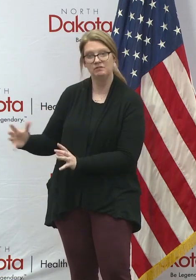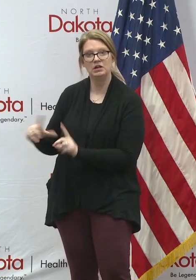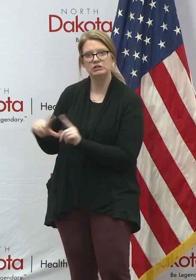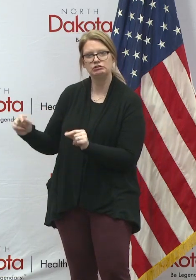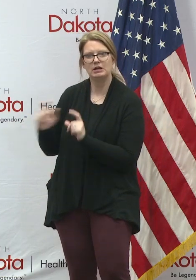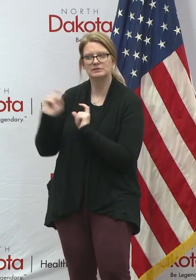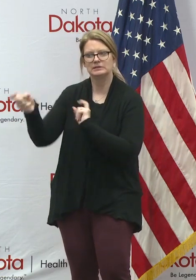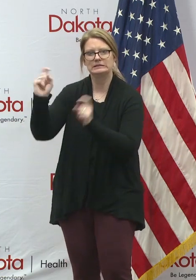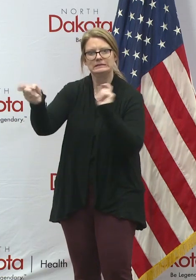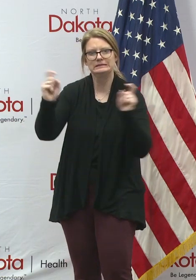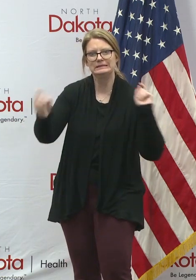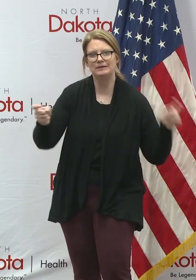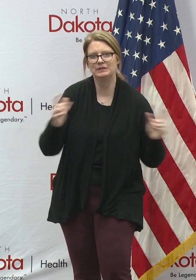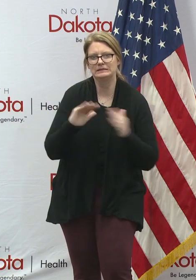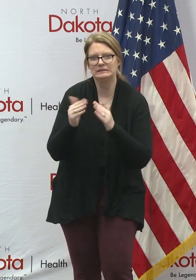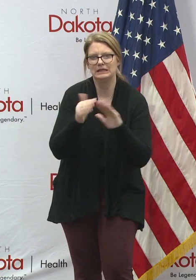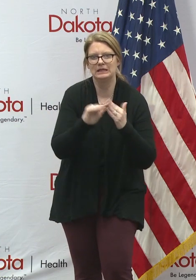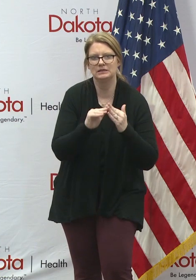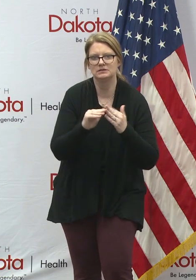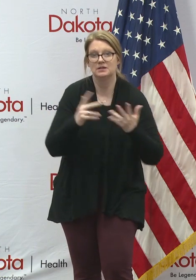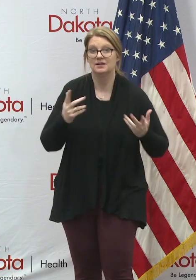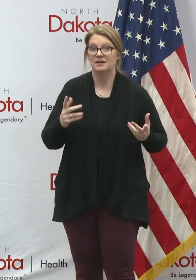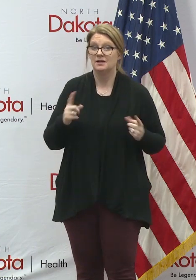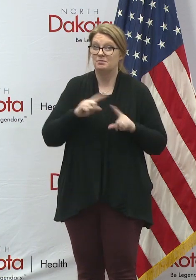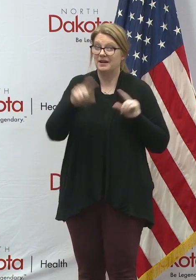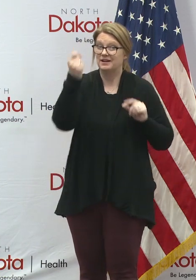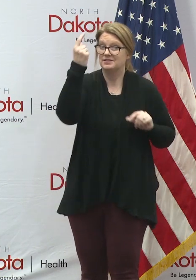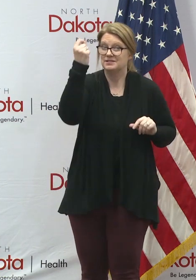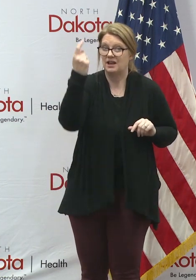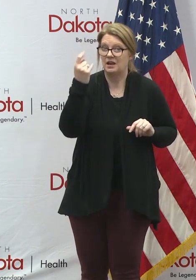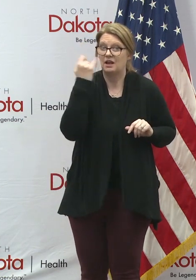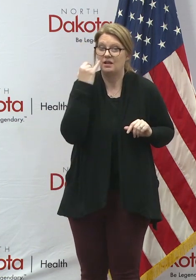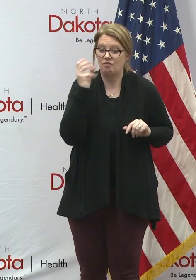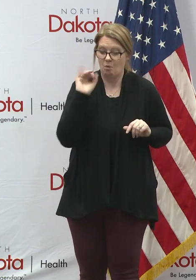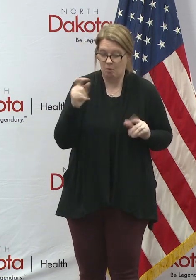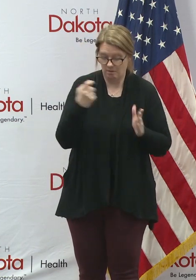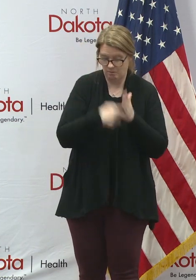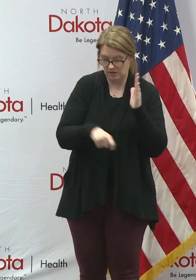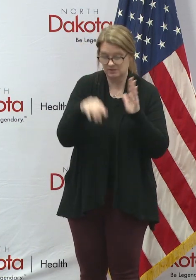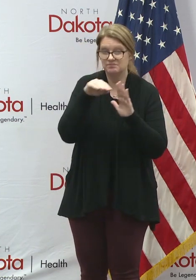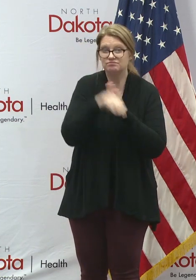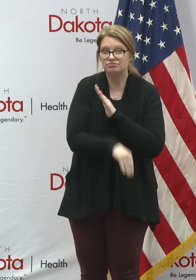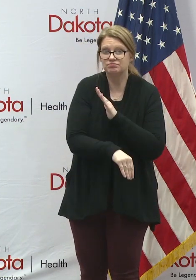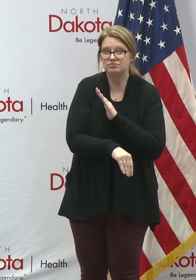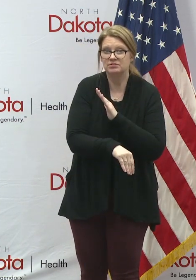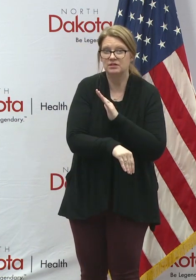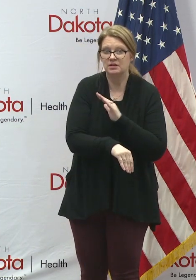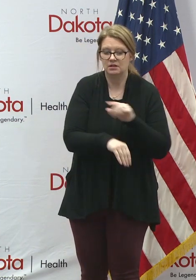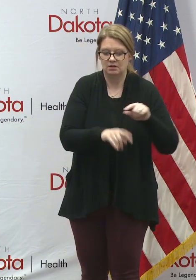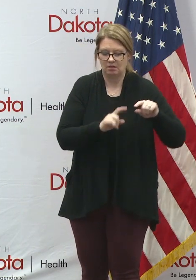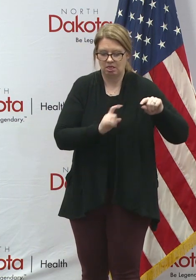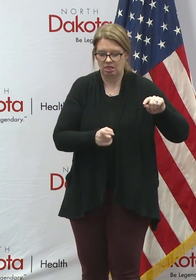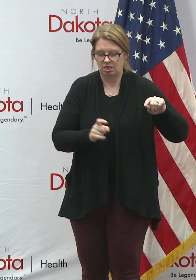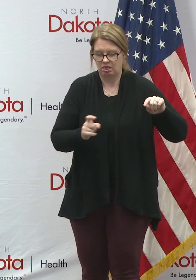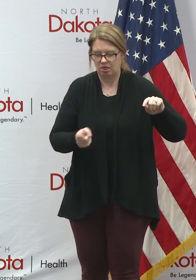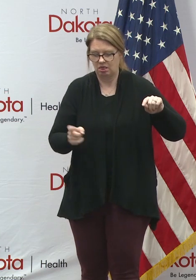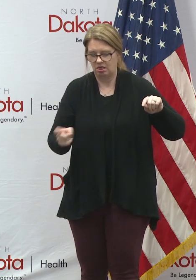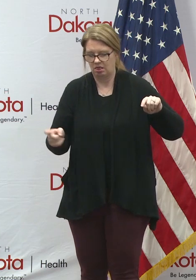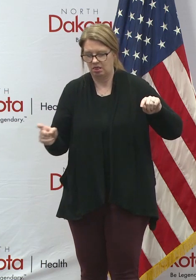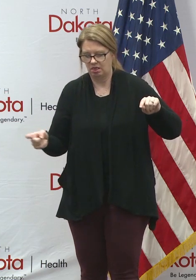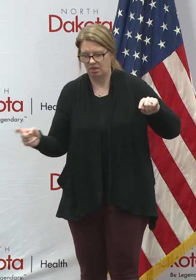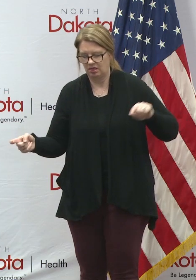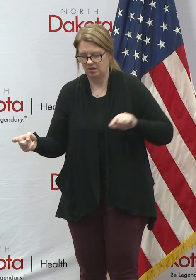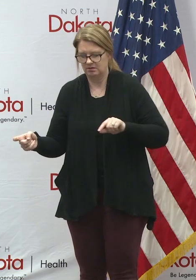prices, then there's a risk that, that there may be no money in the, uh, the, the prairie dog, uh, which is the,